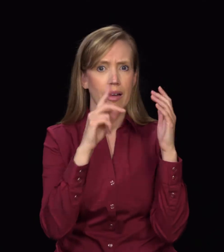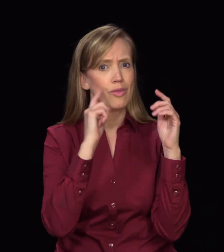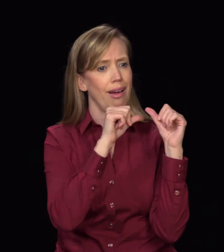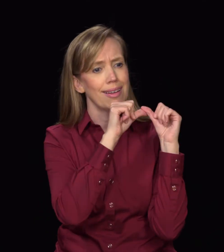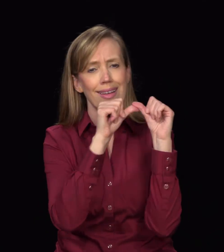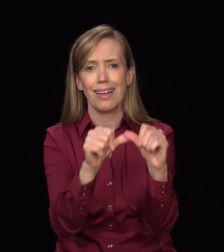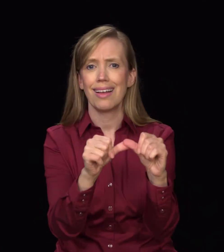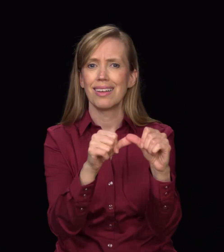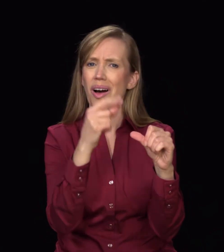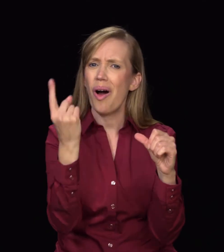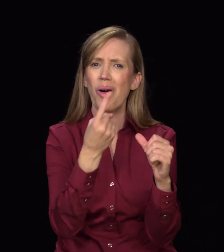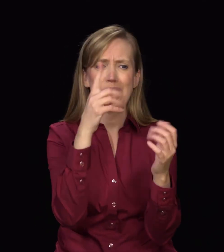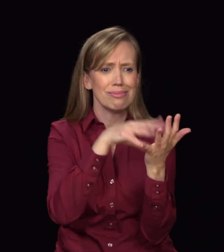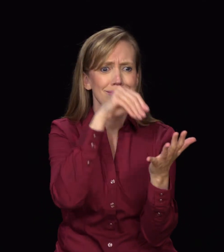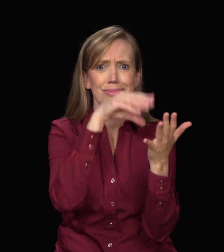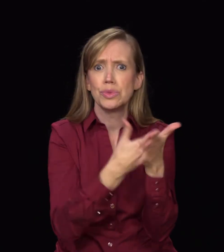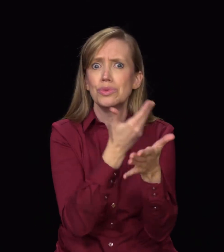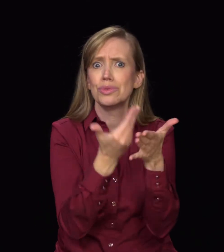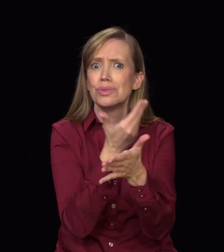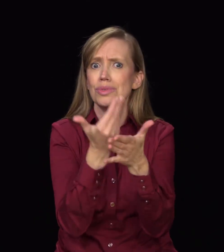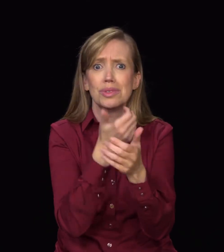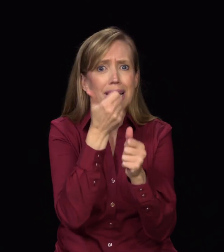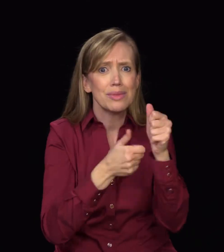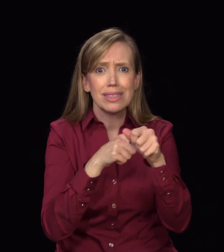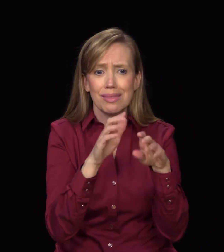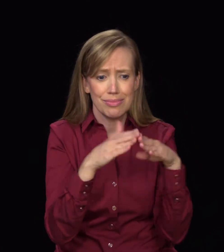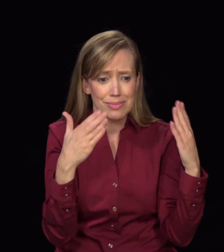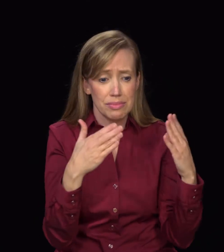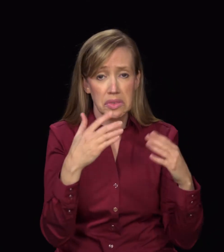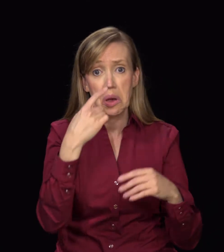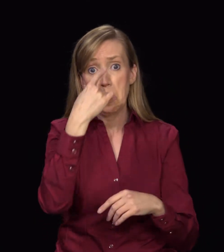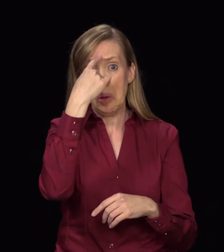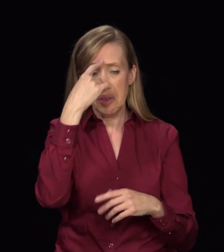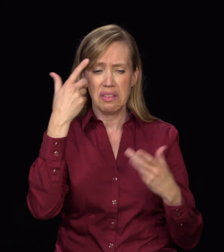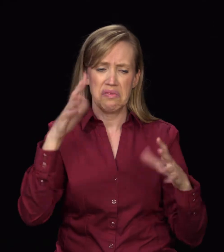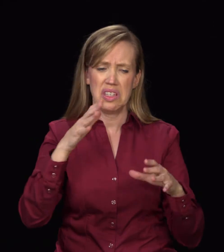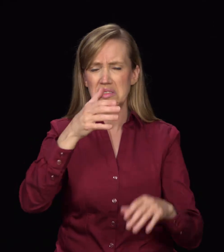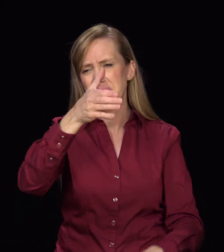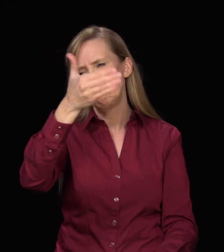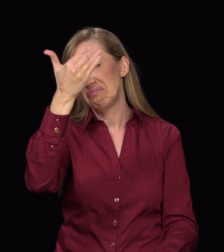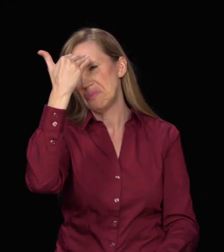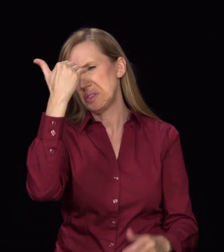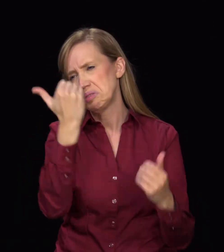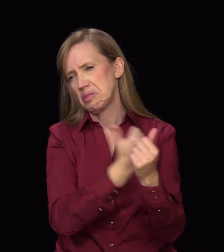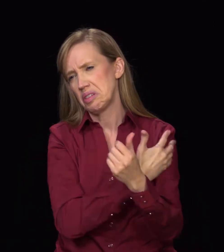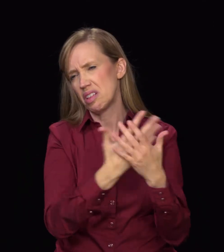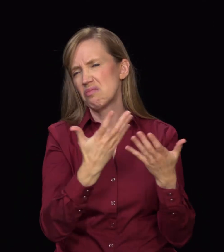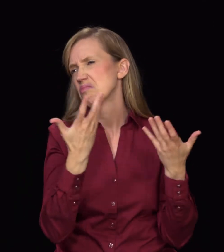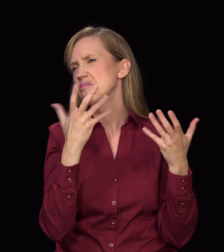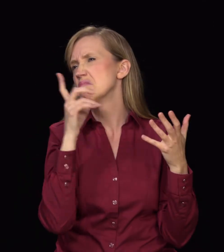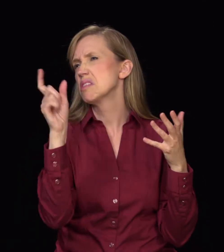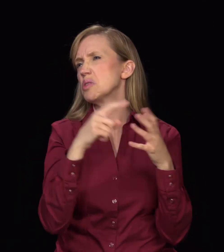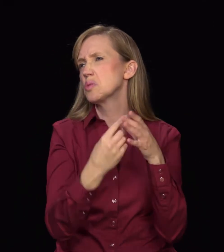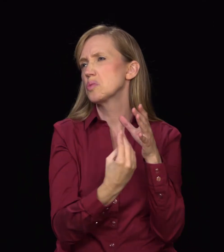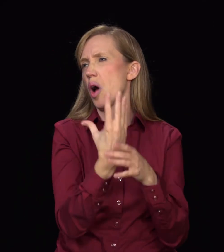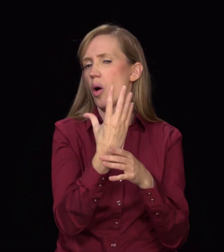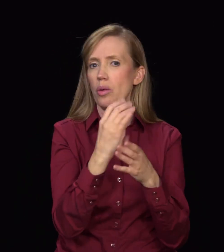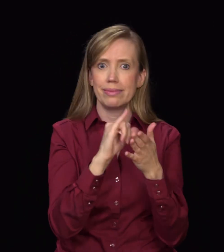learner. When you feel like you've learned it all, or you get to the place you don't want to learn and grow, that is a bad sign. Listen to this, Ecclesiastes